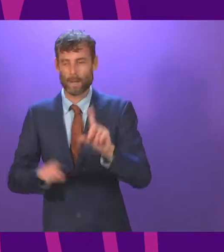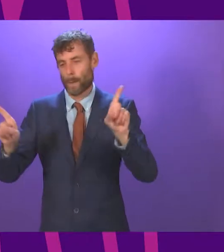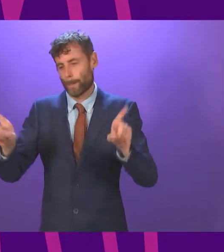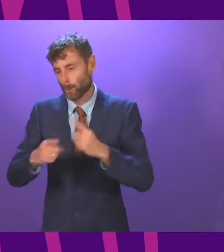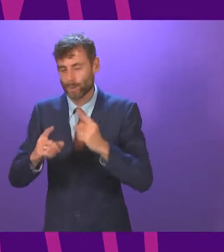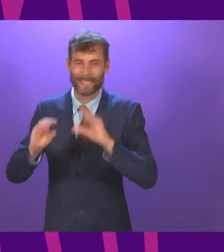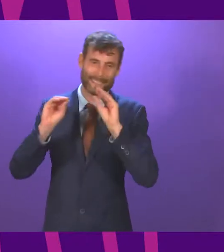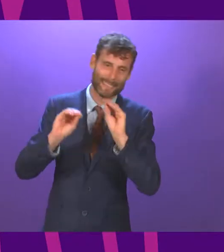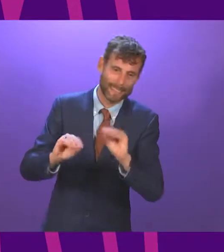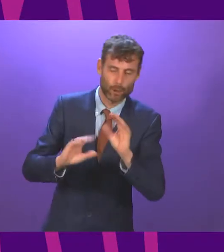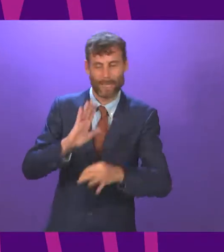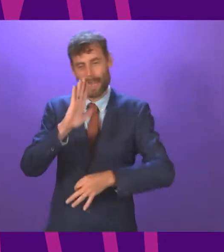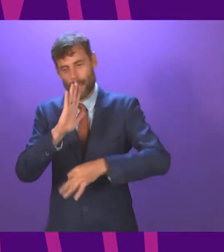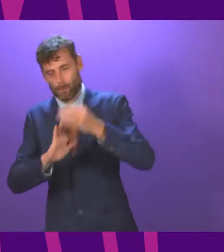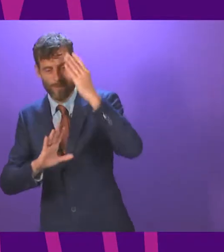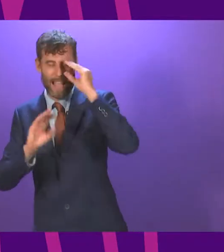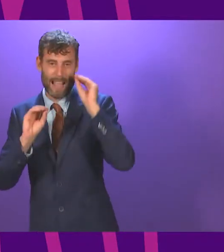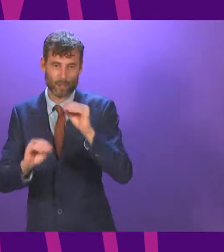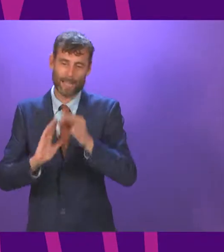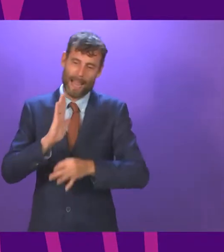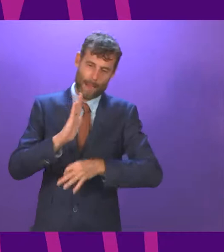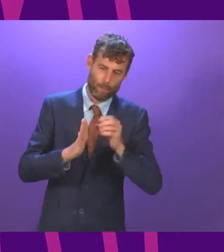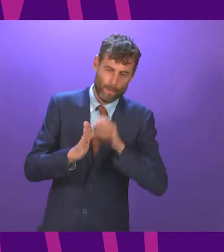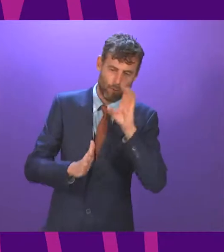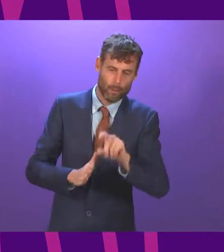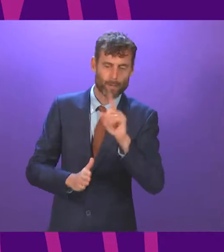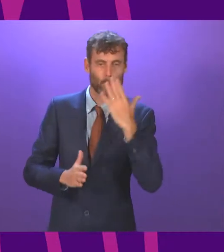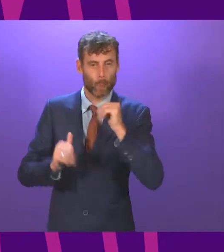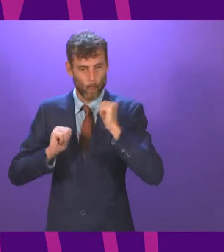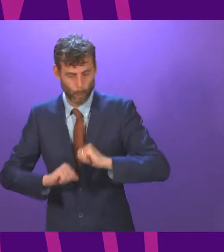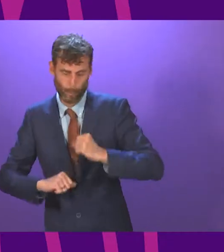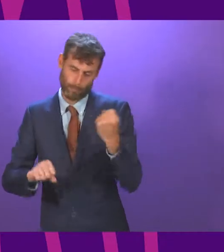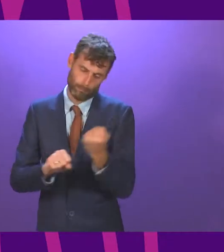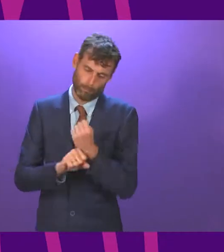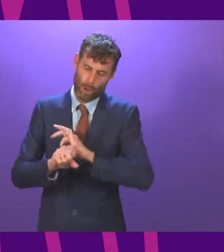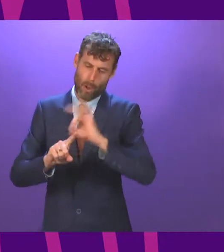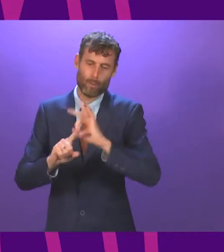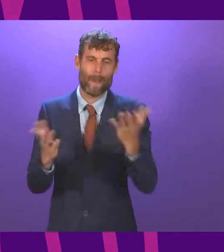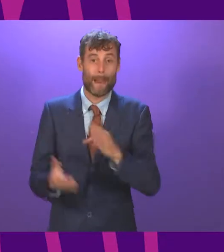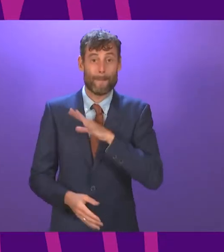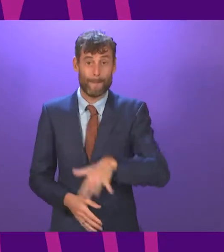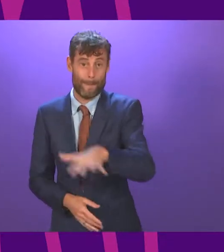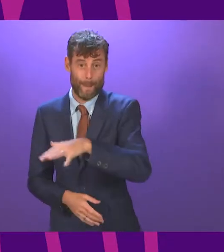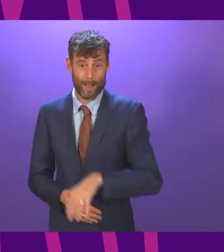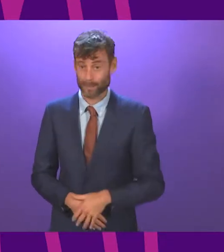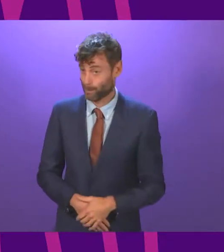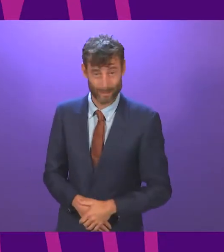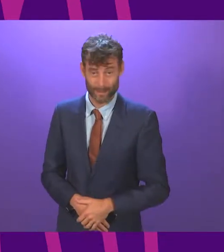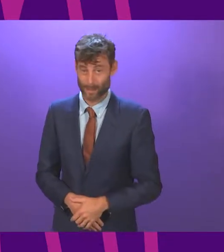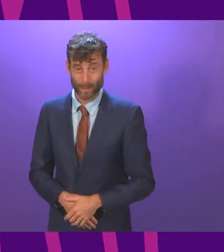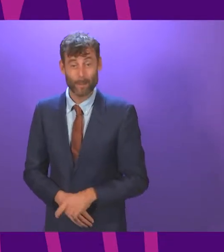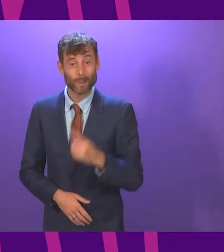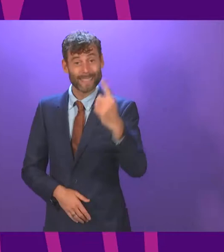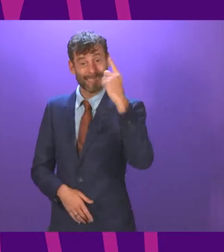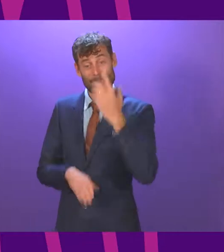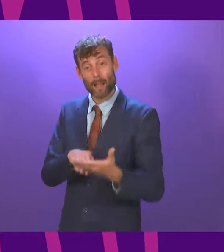curriculum charges in education, increased school uniform grants and refurbishing play parks when it is their own cuts that have caused these needs in